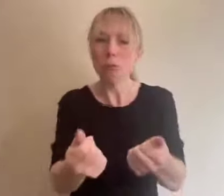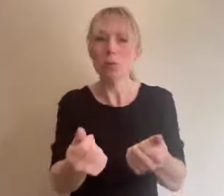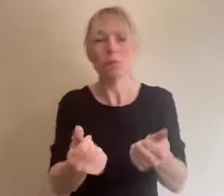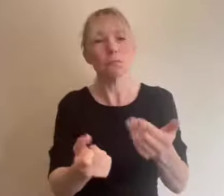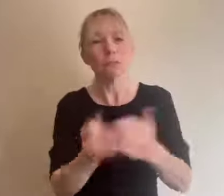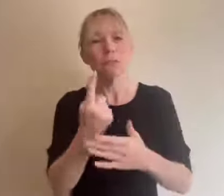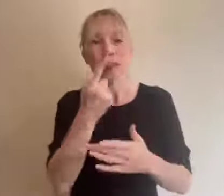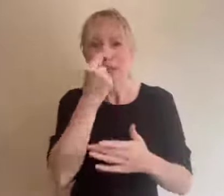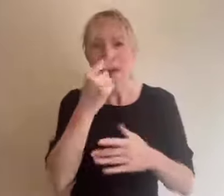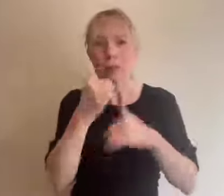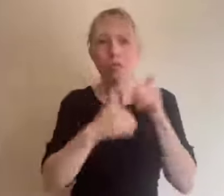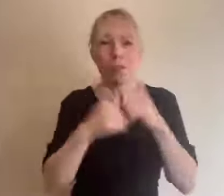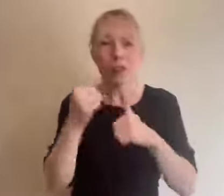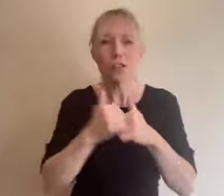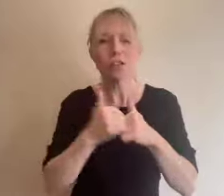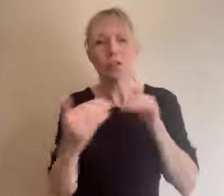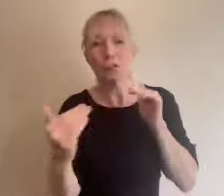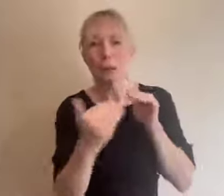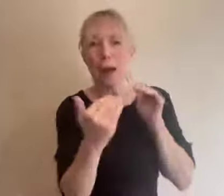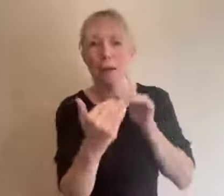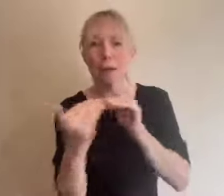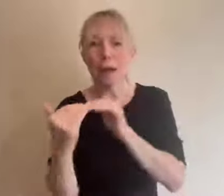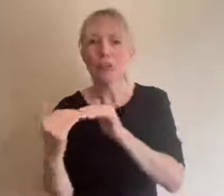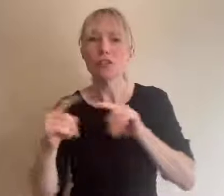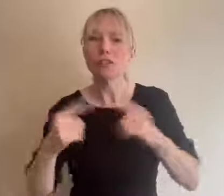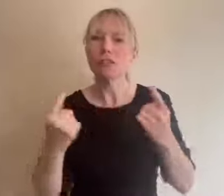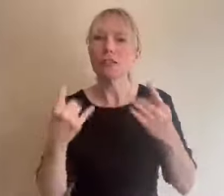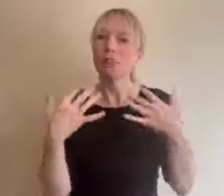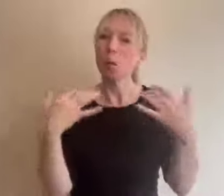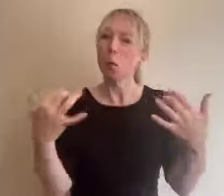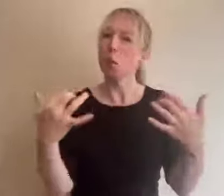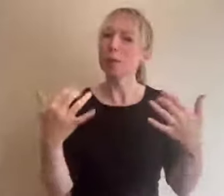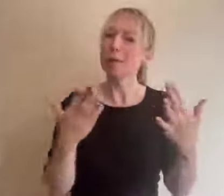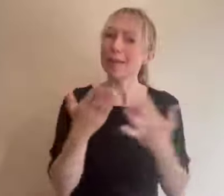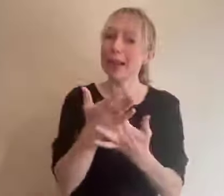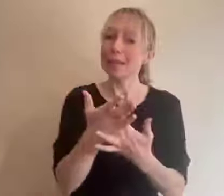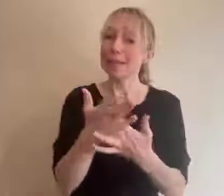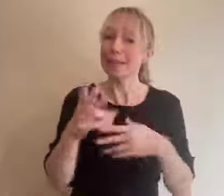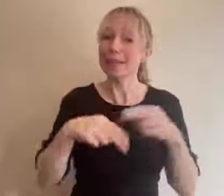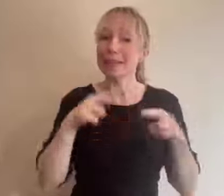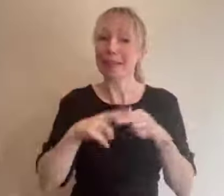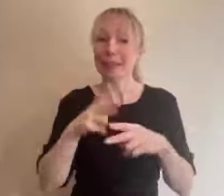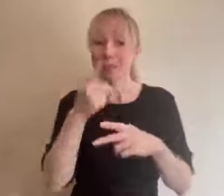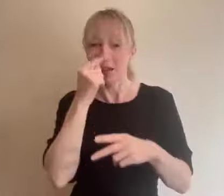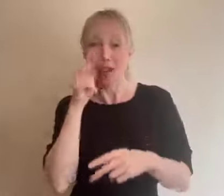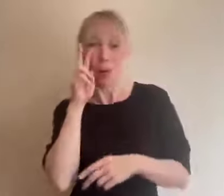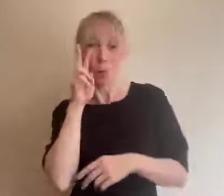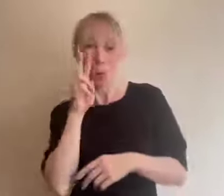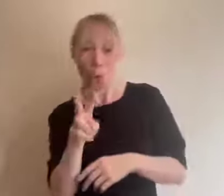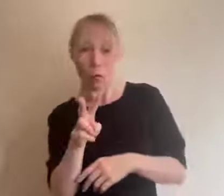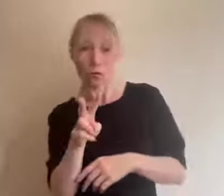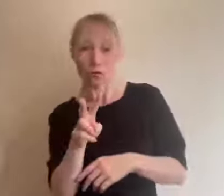access needs the more pre-recorded content people are able to watch in advance the more they can rest during those parts of the event